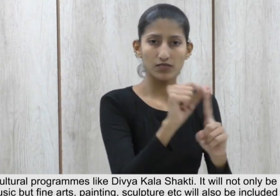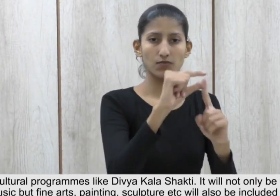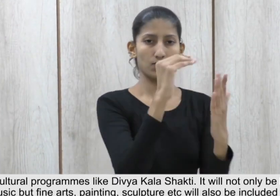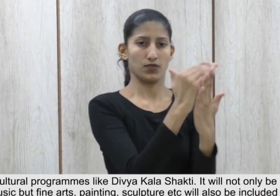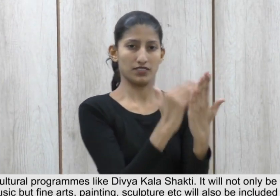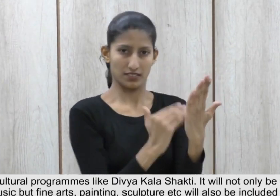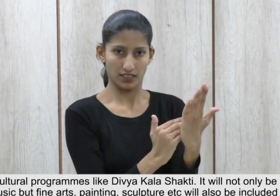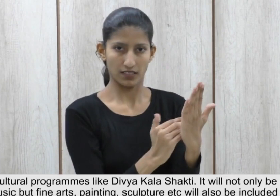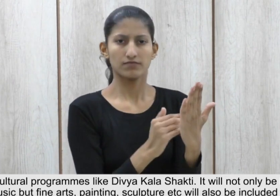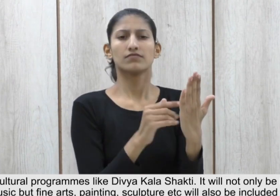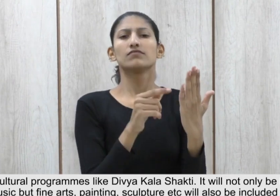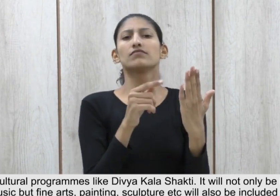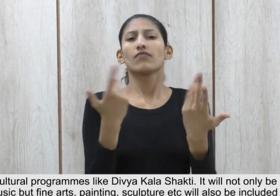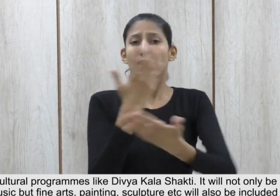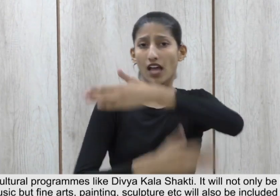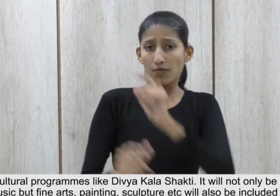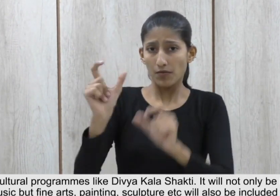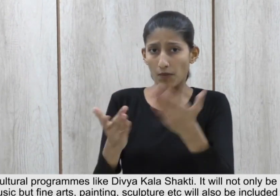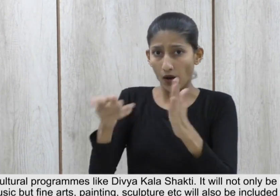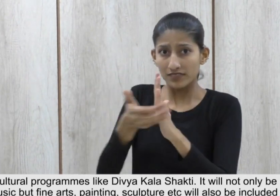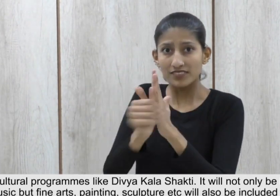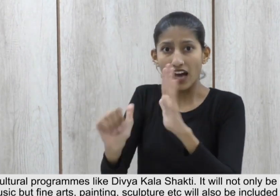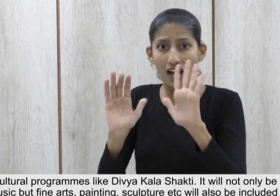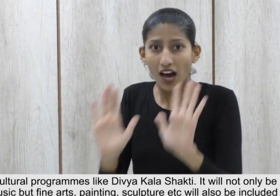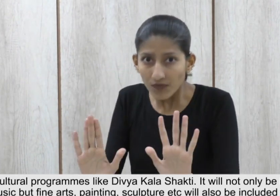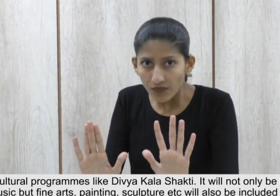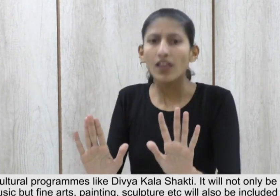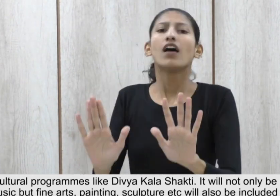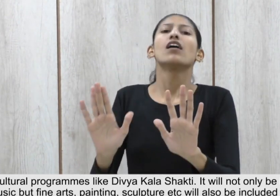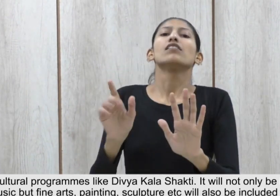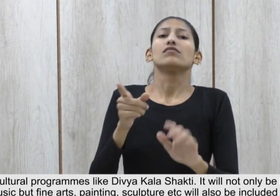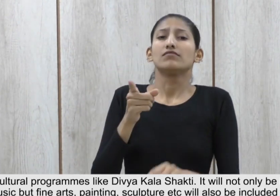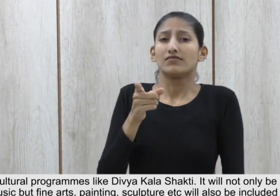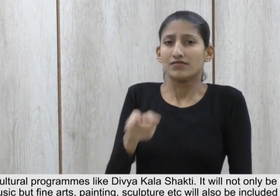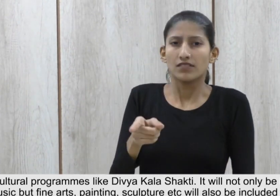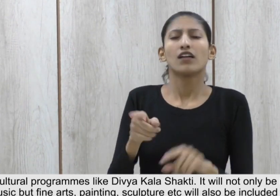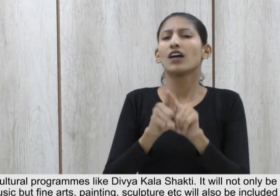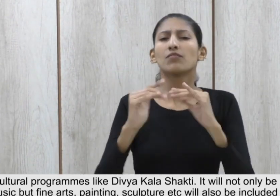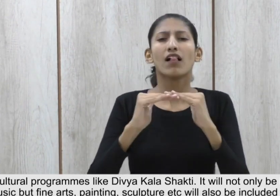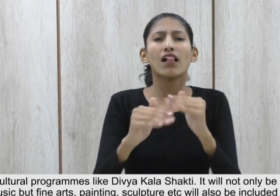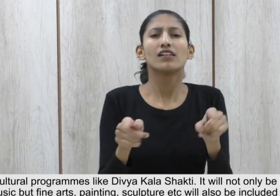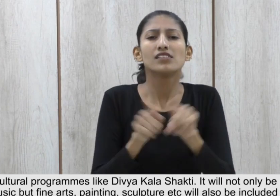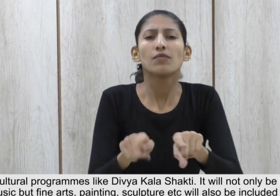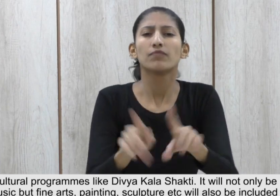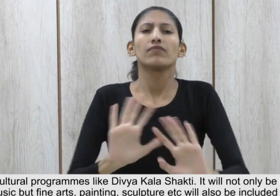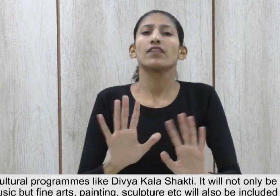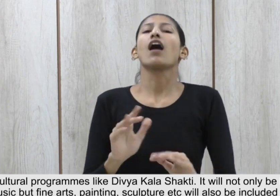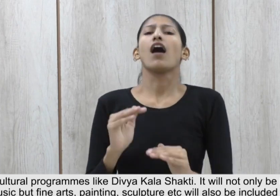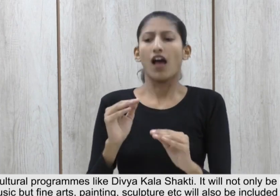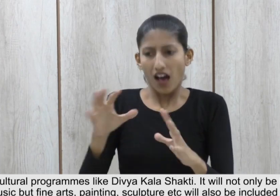Upscaling cultural programs like Divya Kalashakti 12.1. It will not only